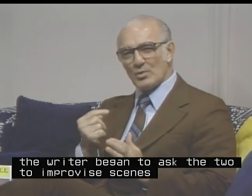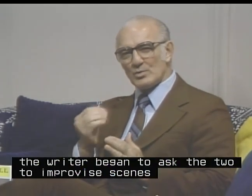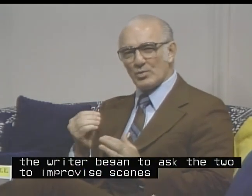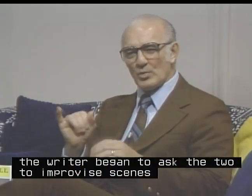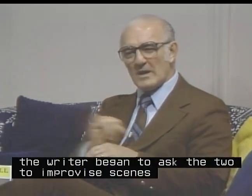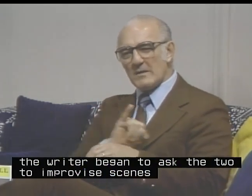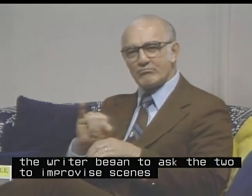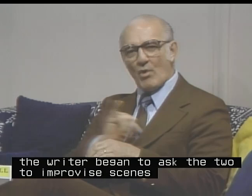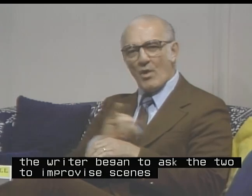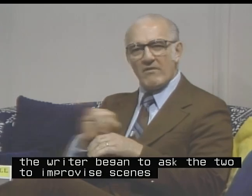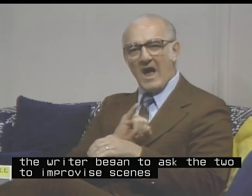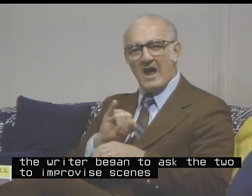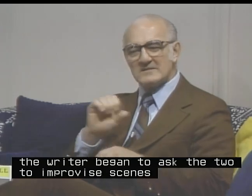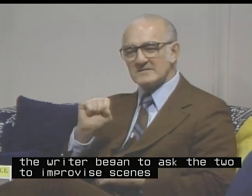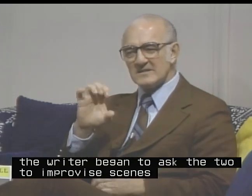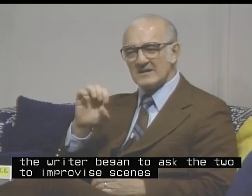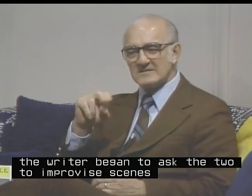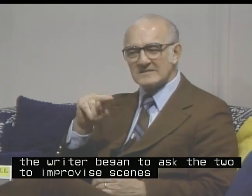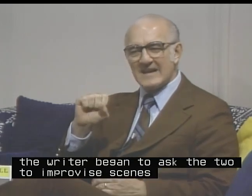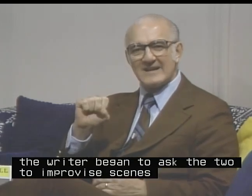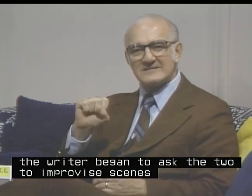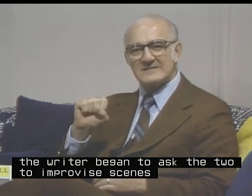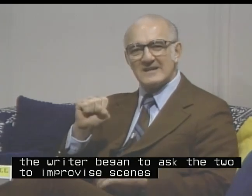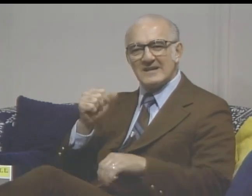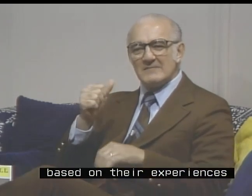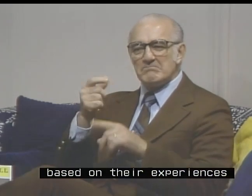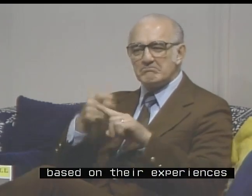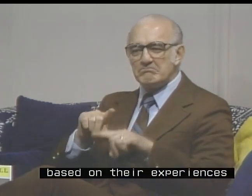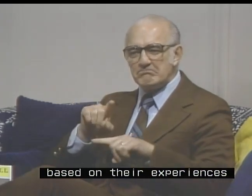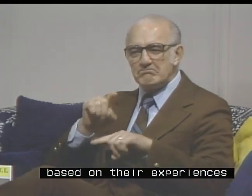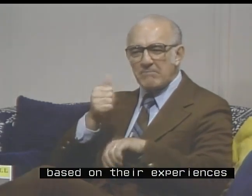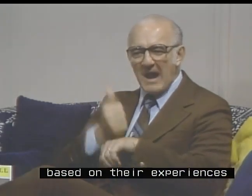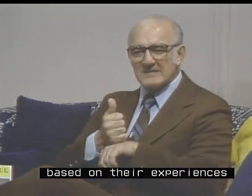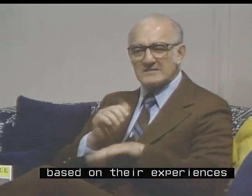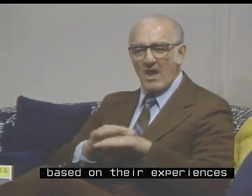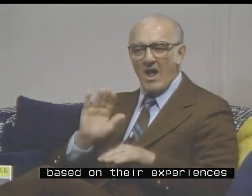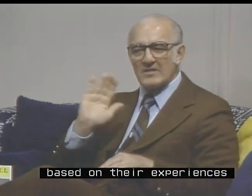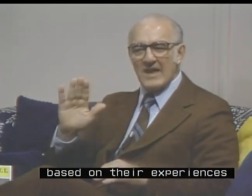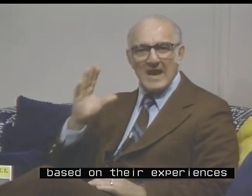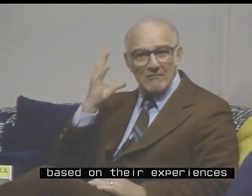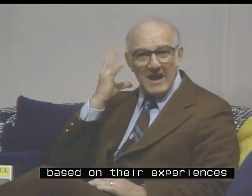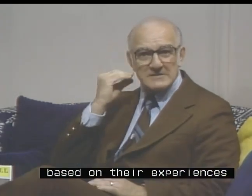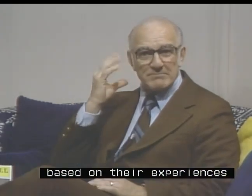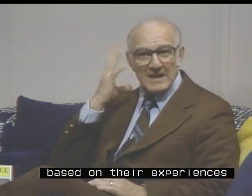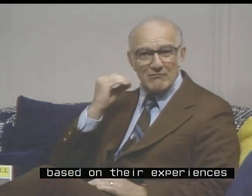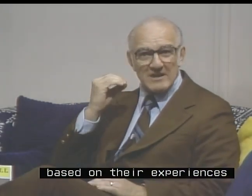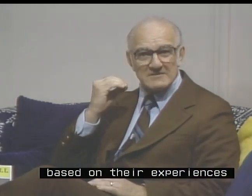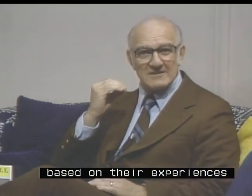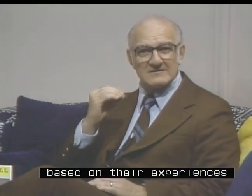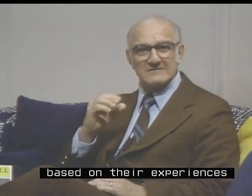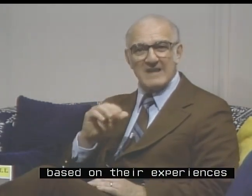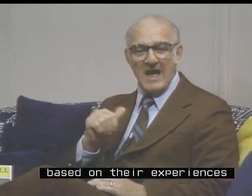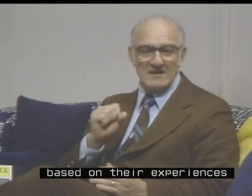to improvise the scenes based on their experiences as